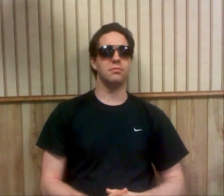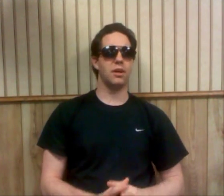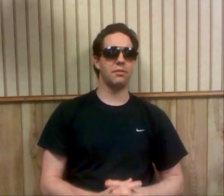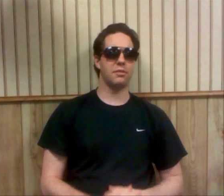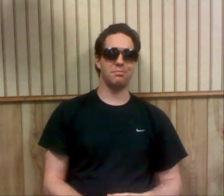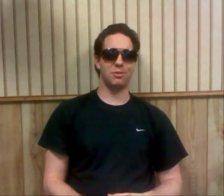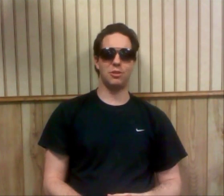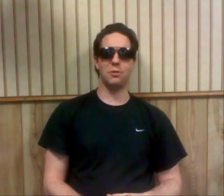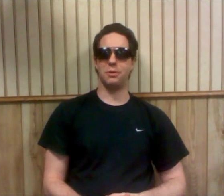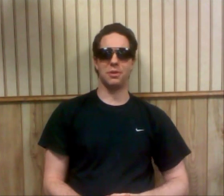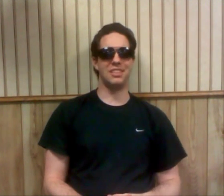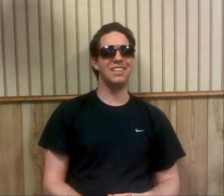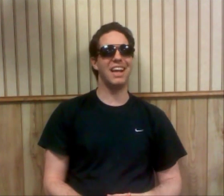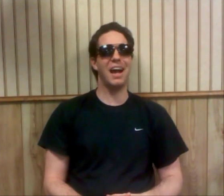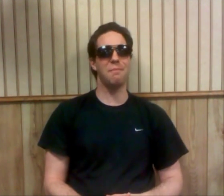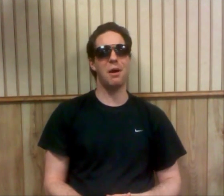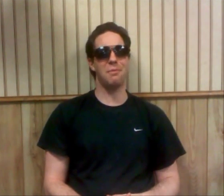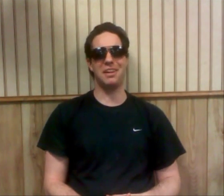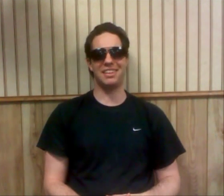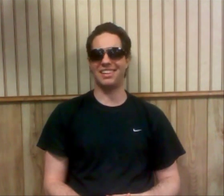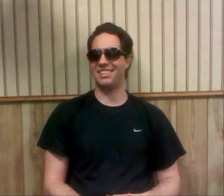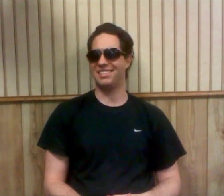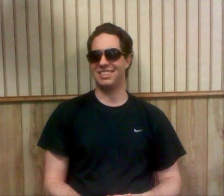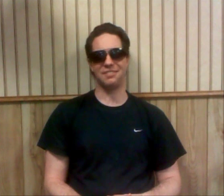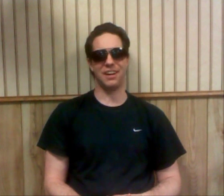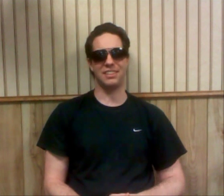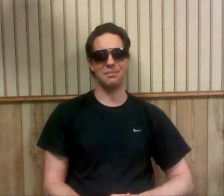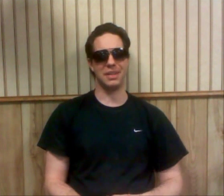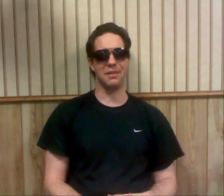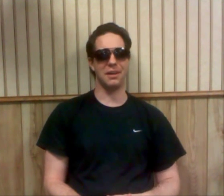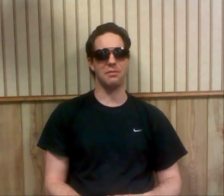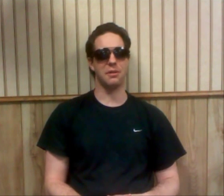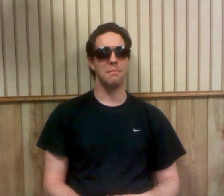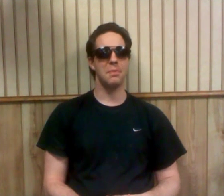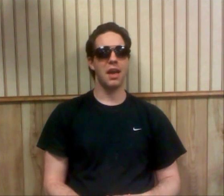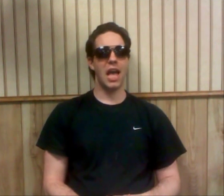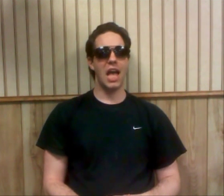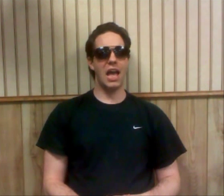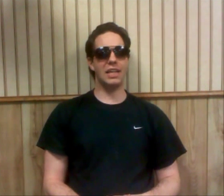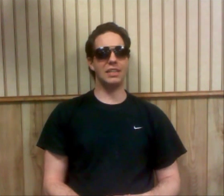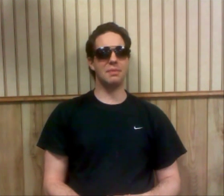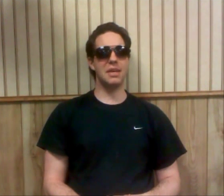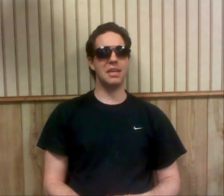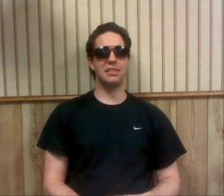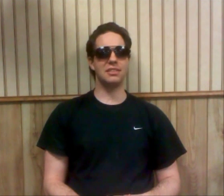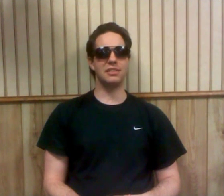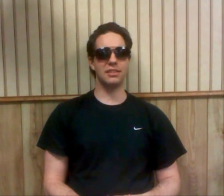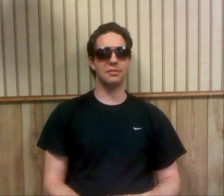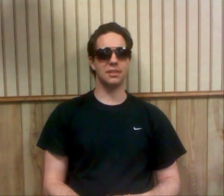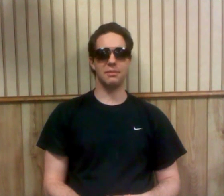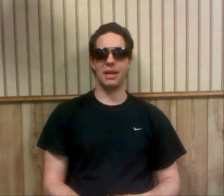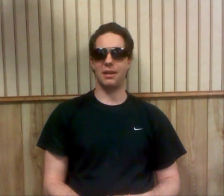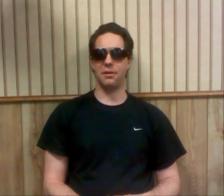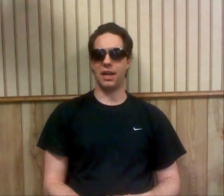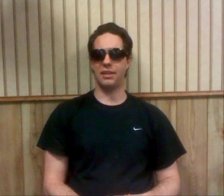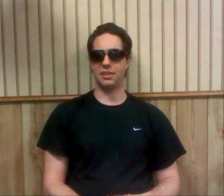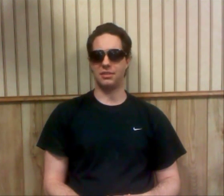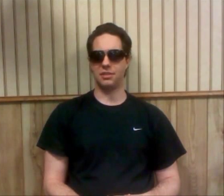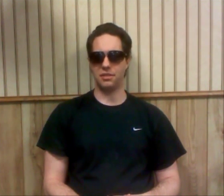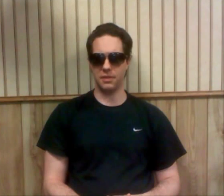Whatever stupid reasons they come up with to justify somebody going over. And to me, it just doesn't really make a whole lot of sense to do